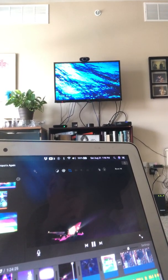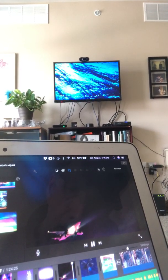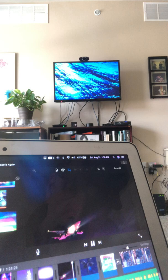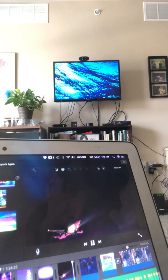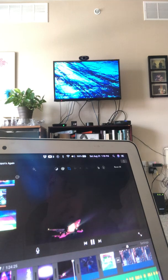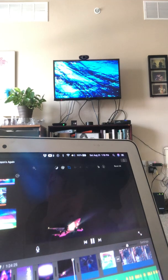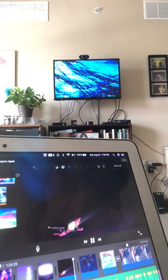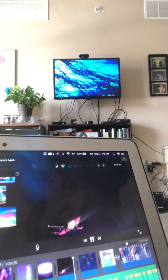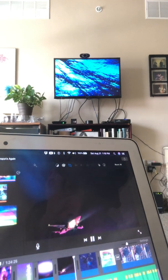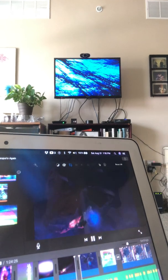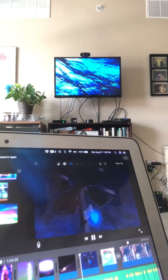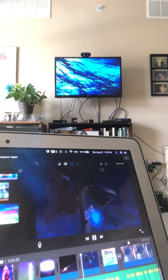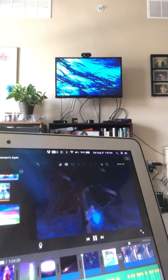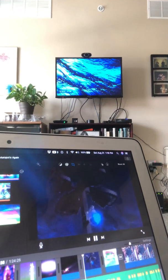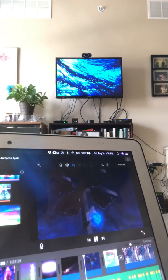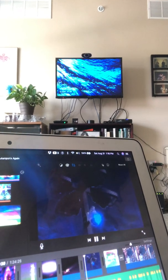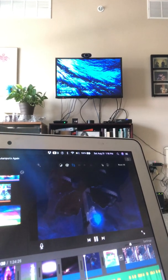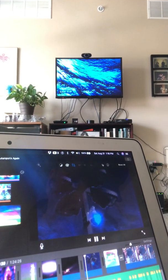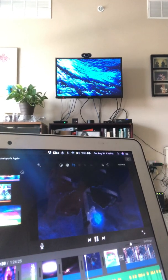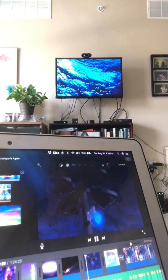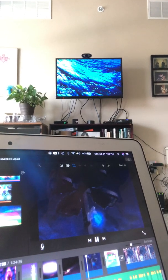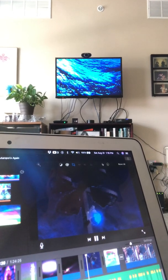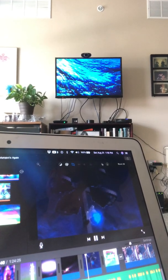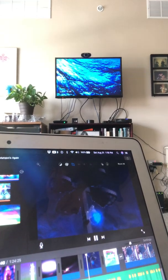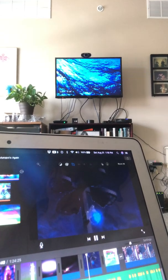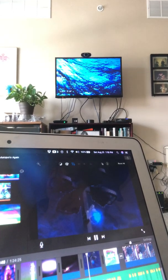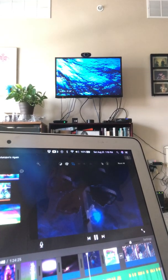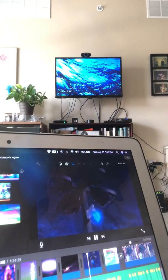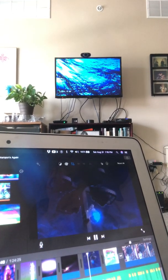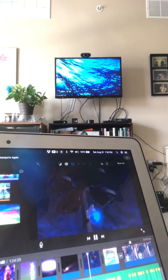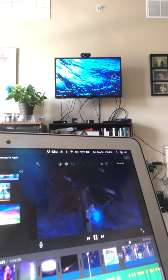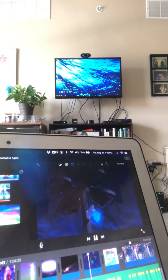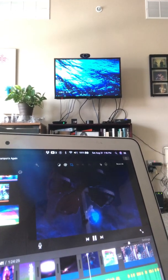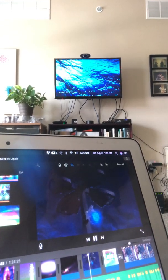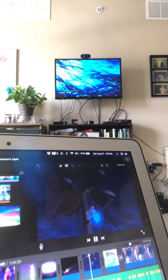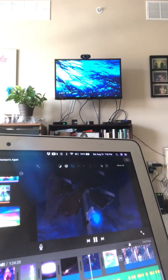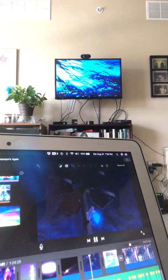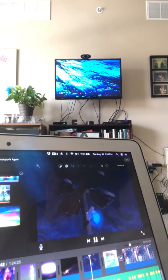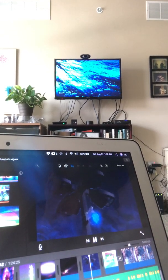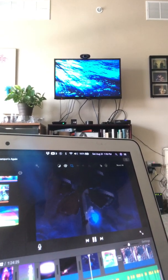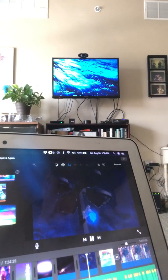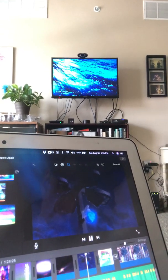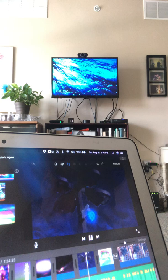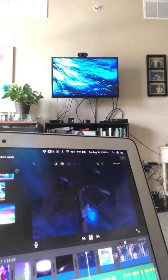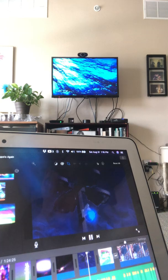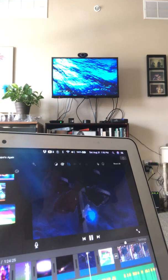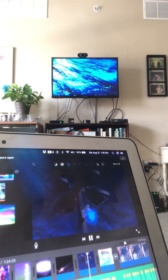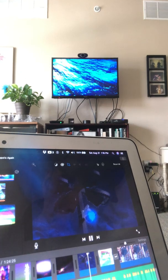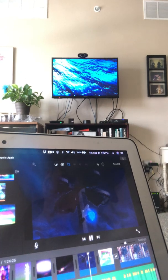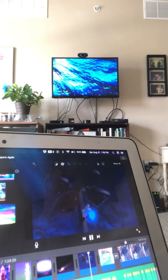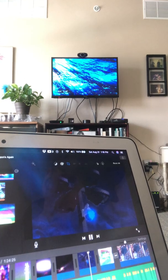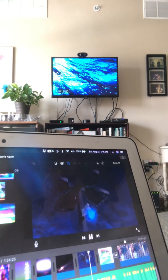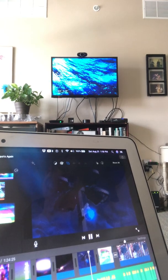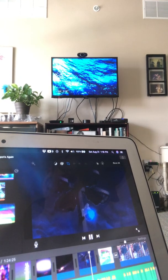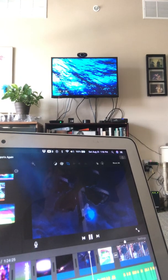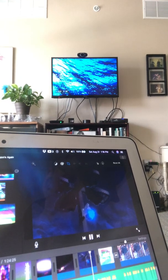window. Surveillance video cameras flashed with their blue lights at the corners of the streets.